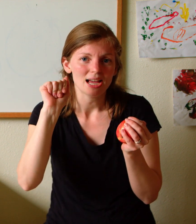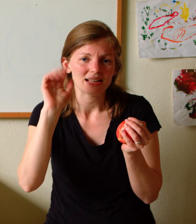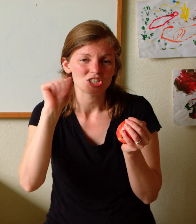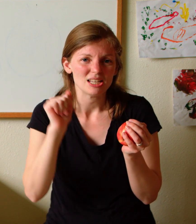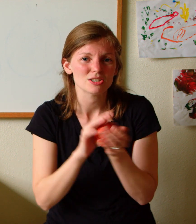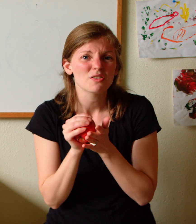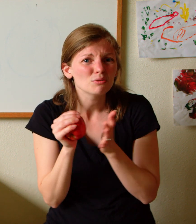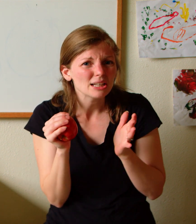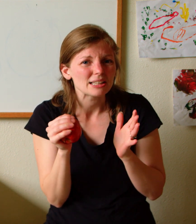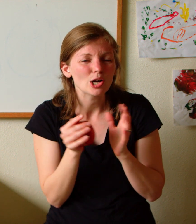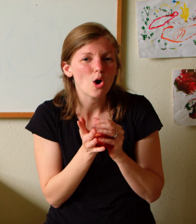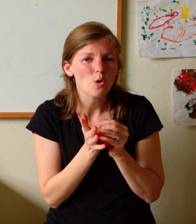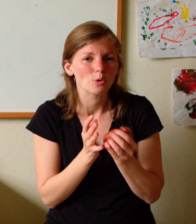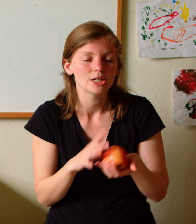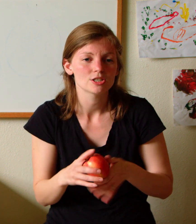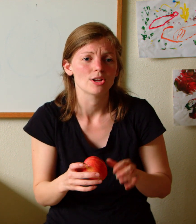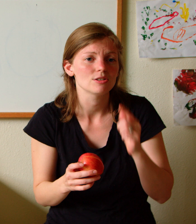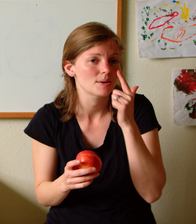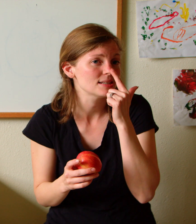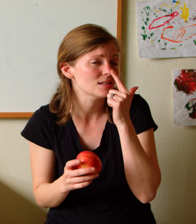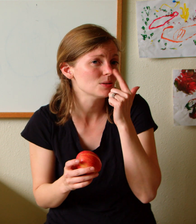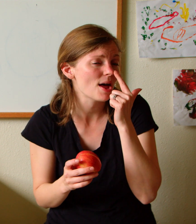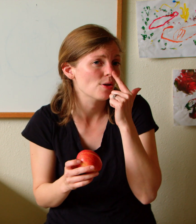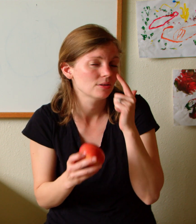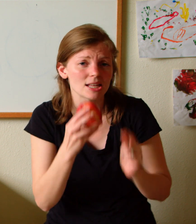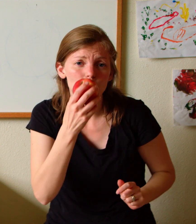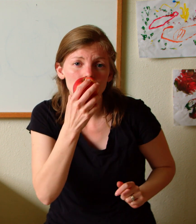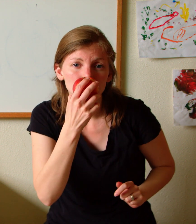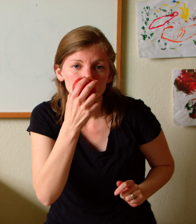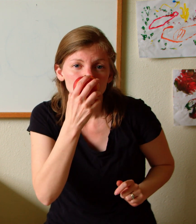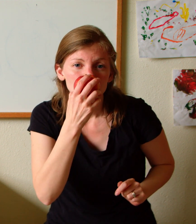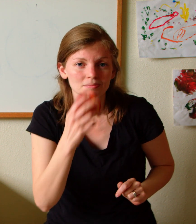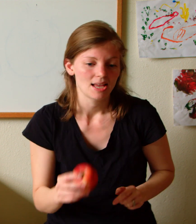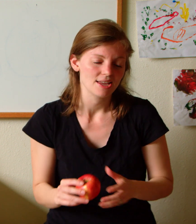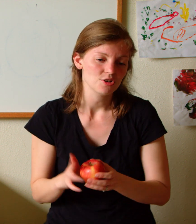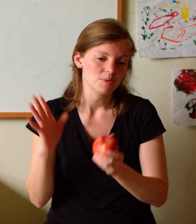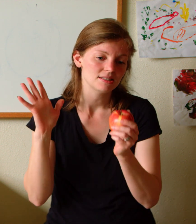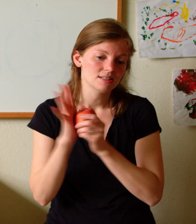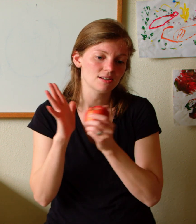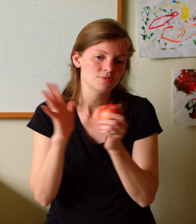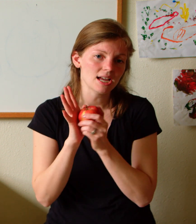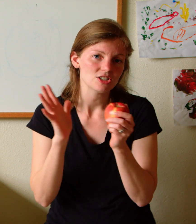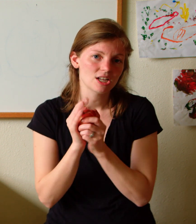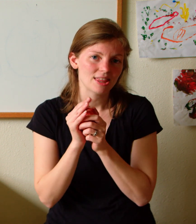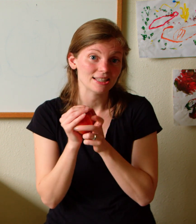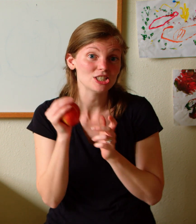touch is really cold so I use my sense of smell that's one I use my sense of touch that's